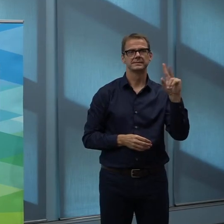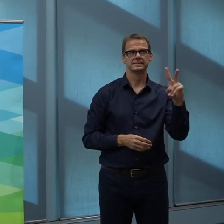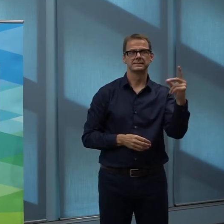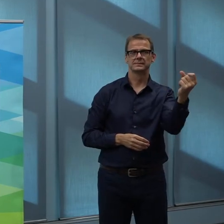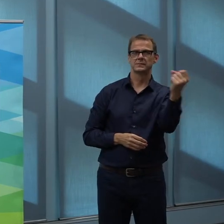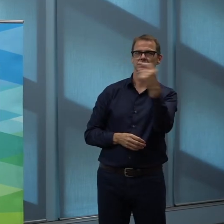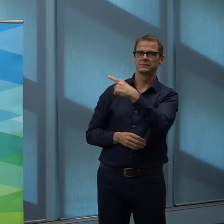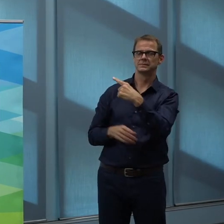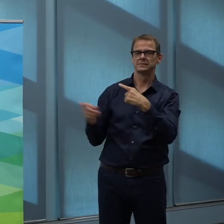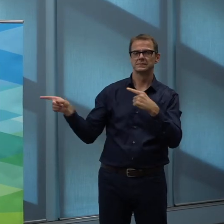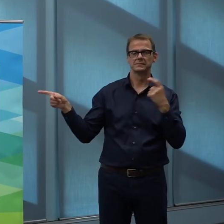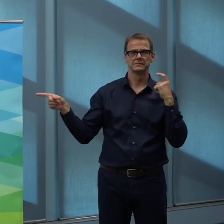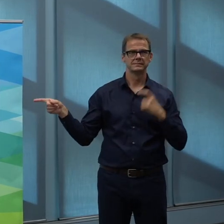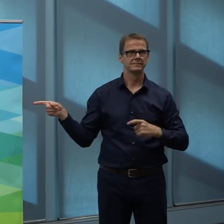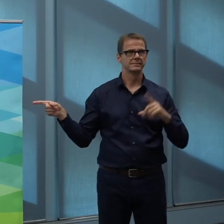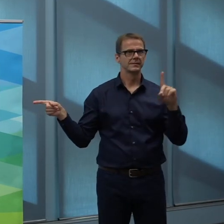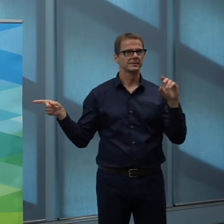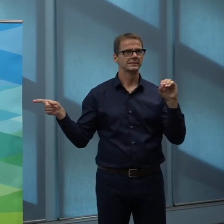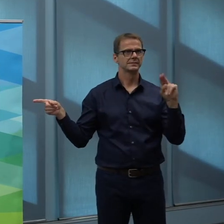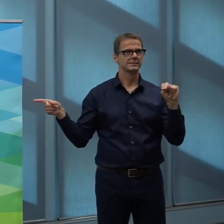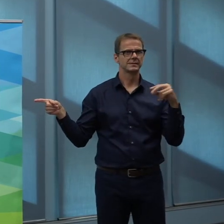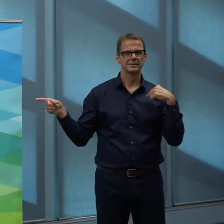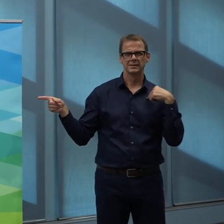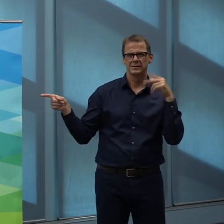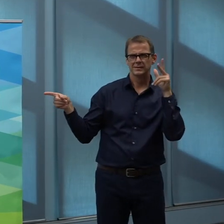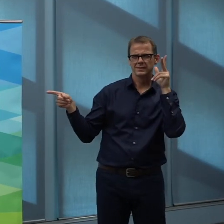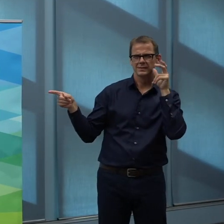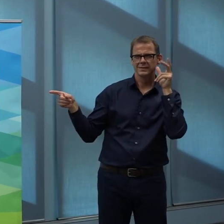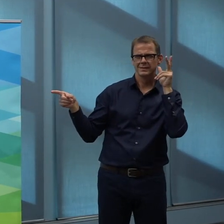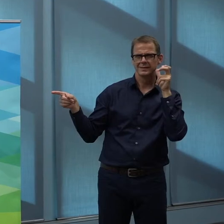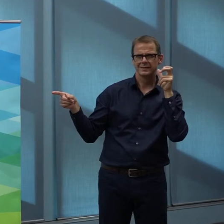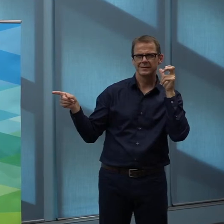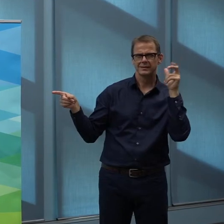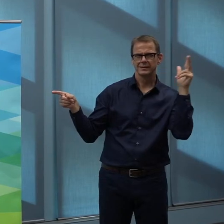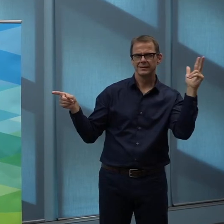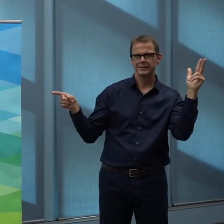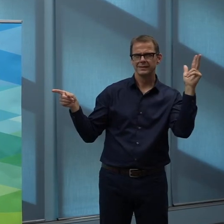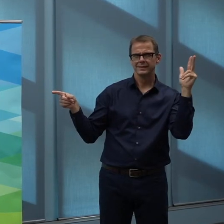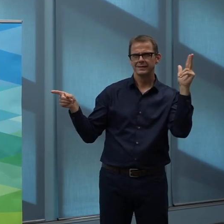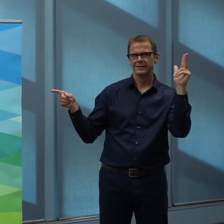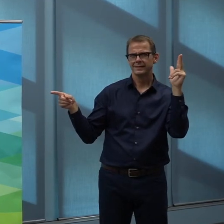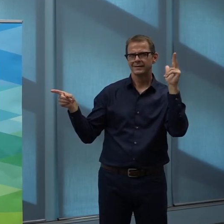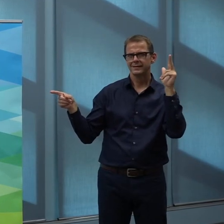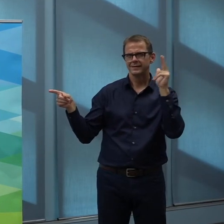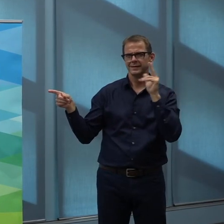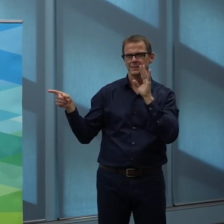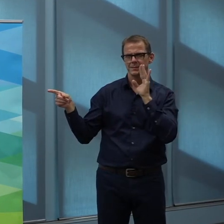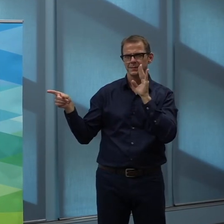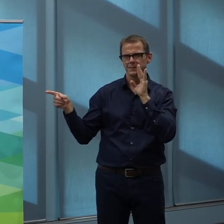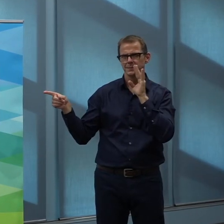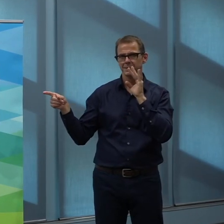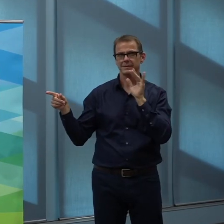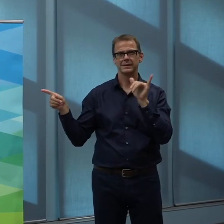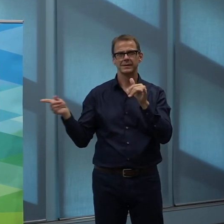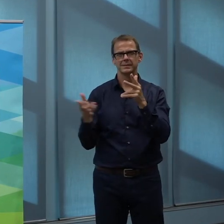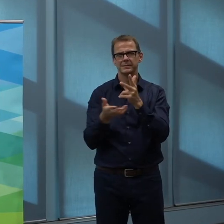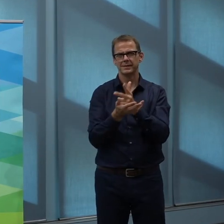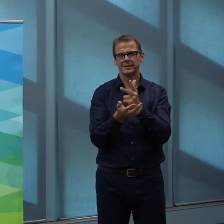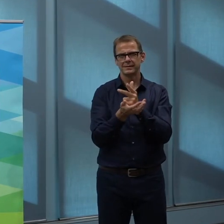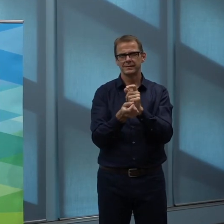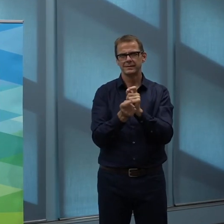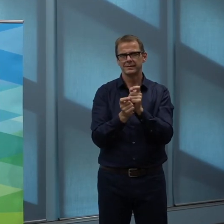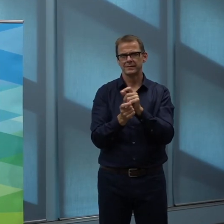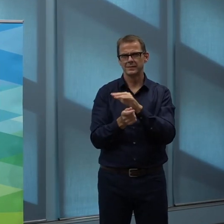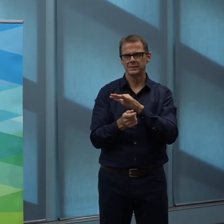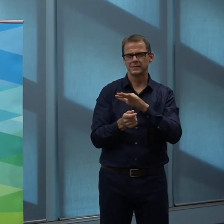in, a little bit of bragging about some envy going on from other parts of the country about this change. Why is